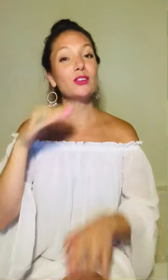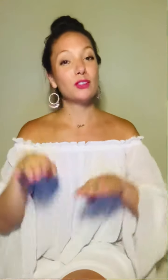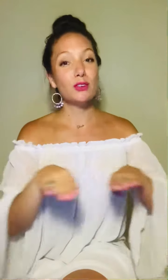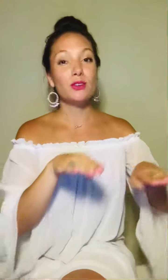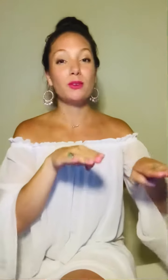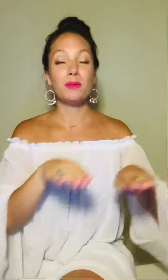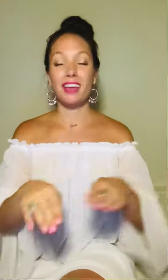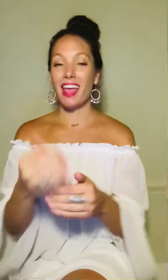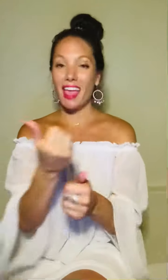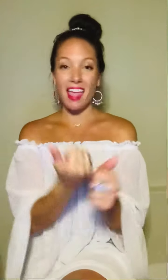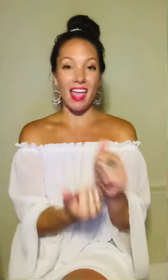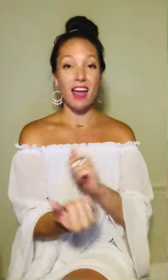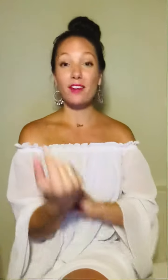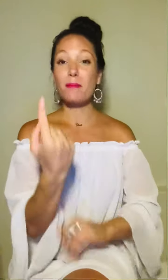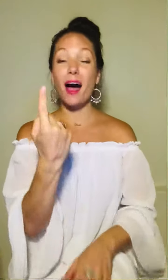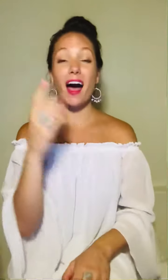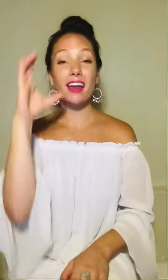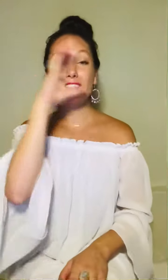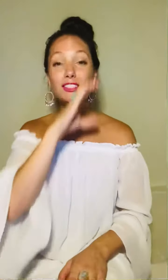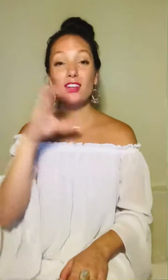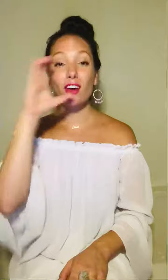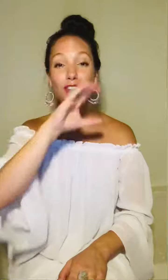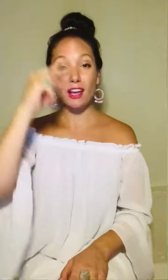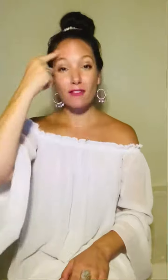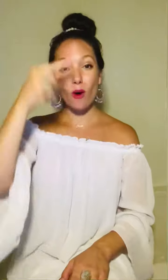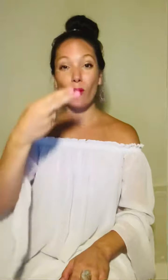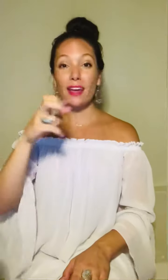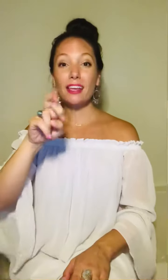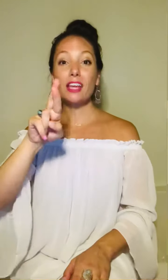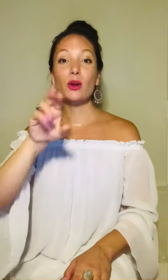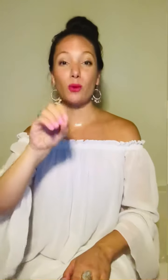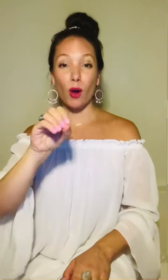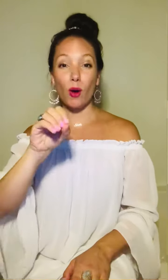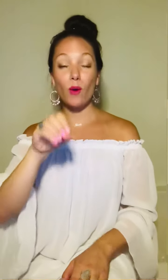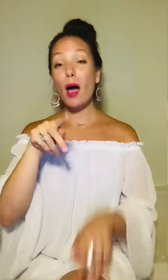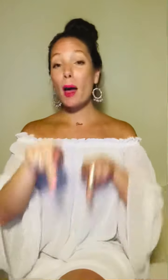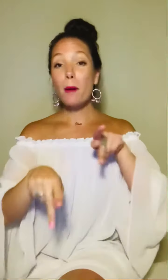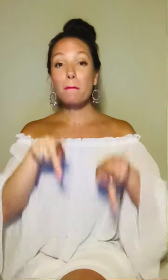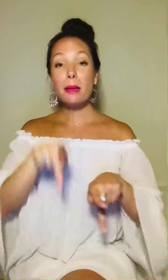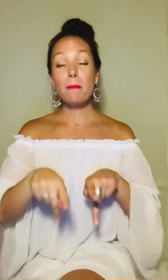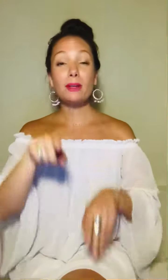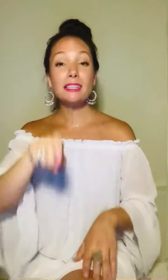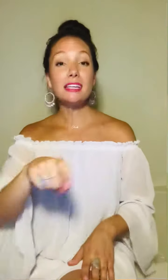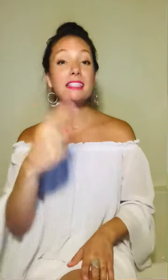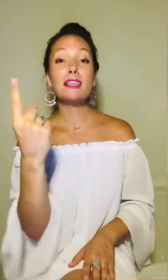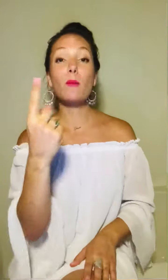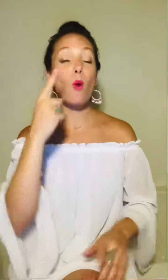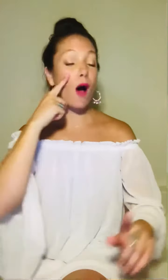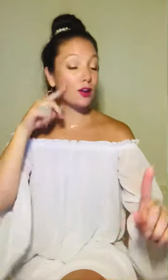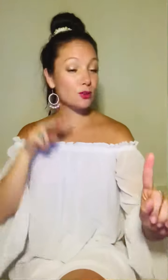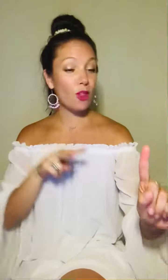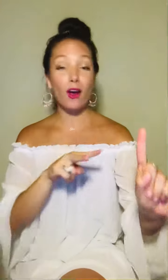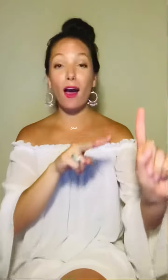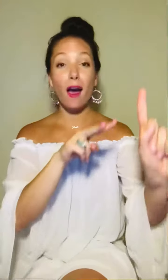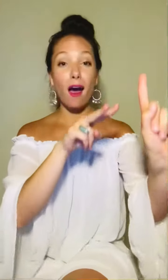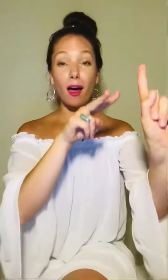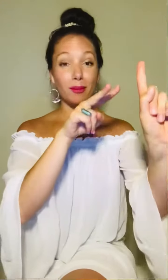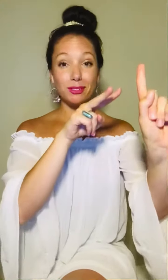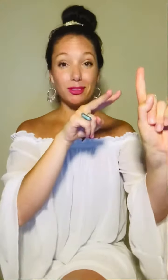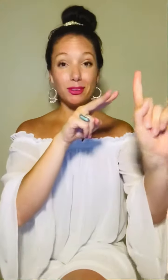to be Everybody's searching for a hero People need someone to look up to